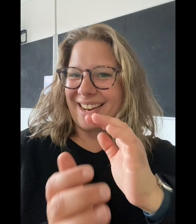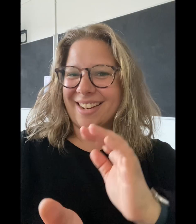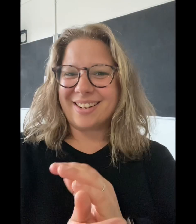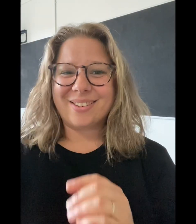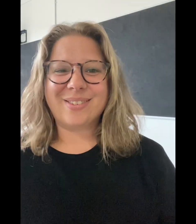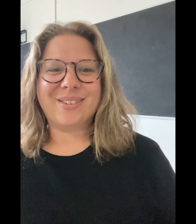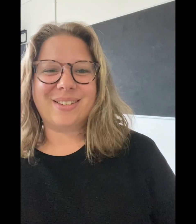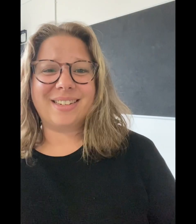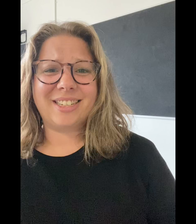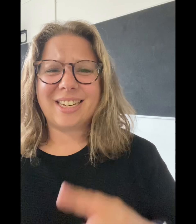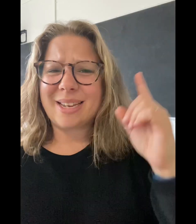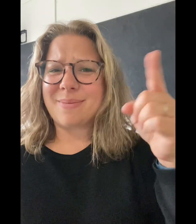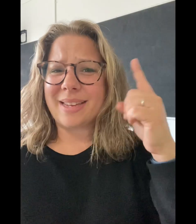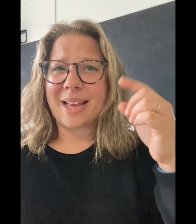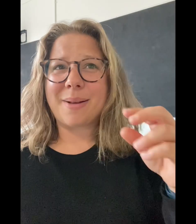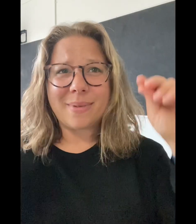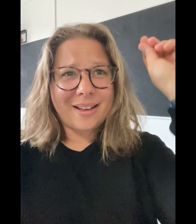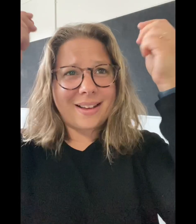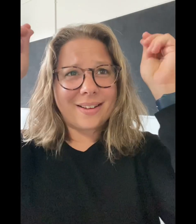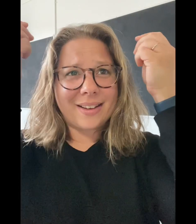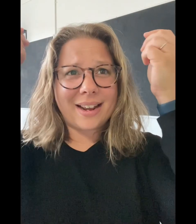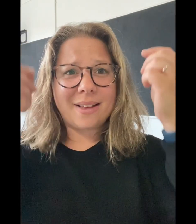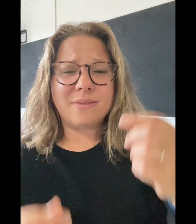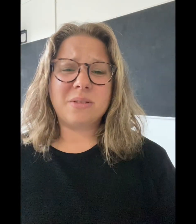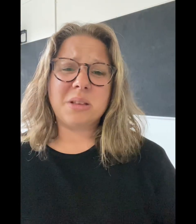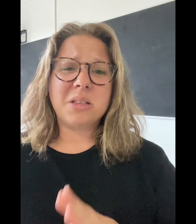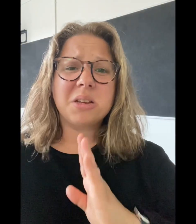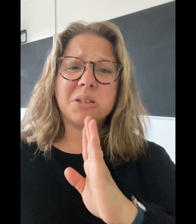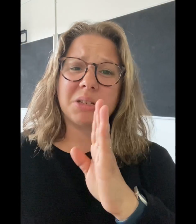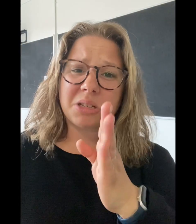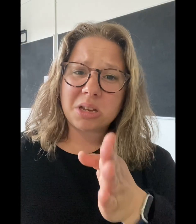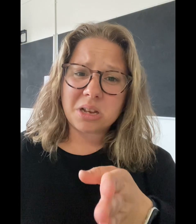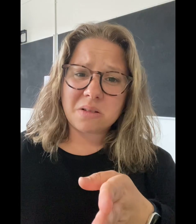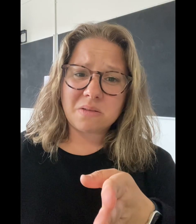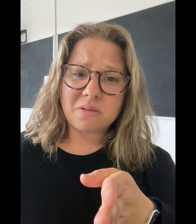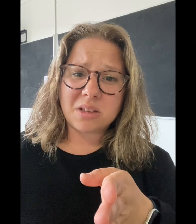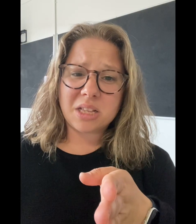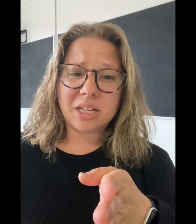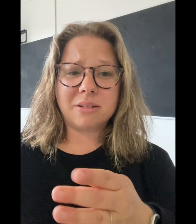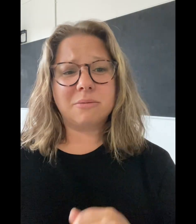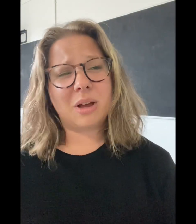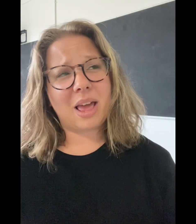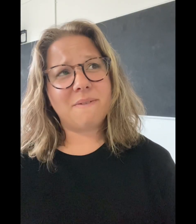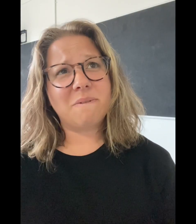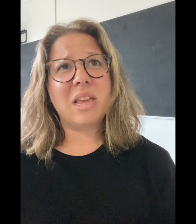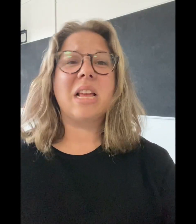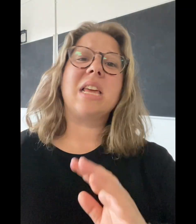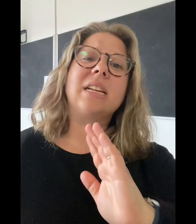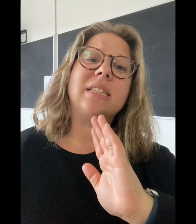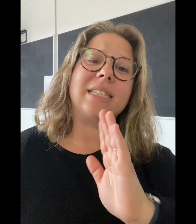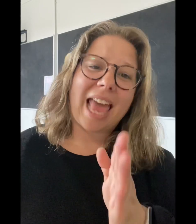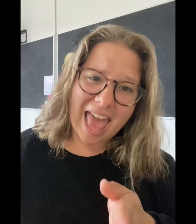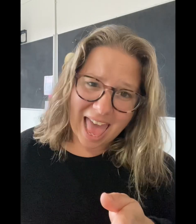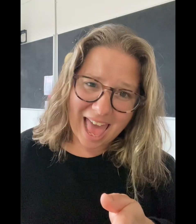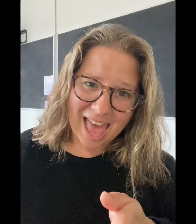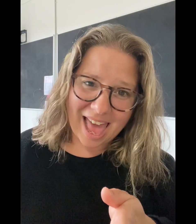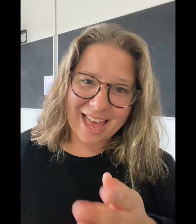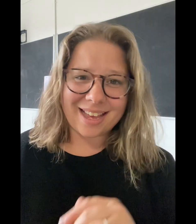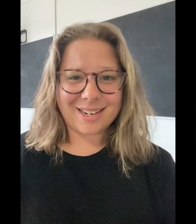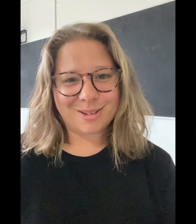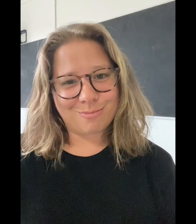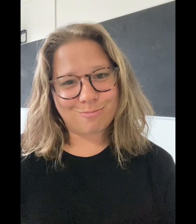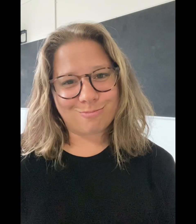would cheer me up when I'm feeling, when I'm feeling, when I'm feeling sad?